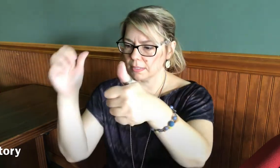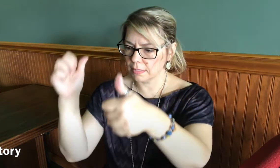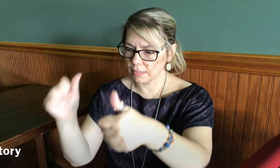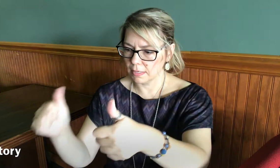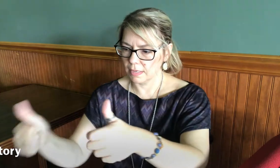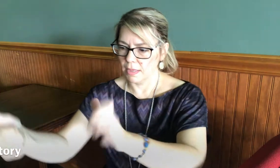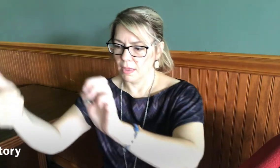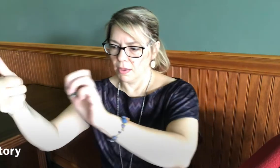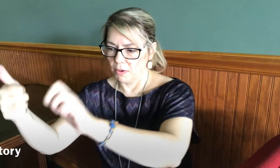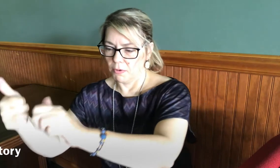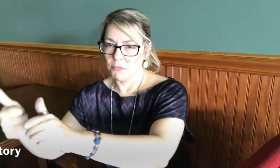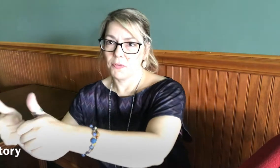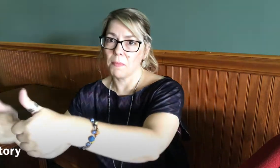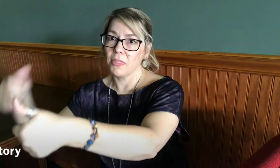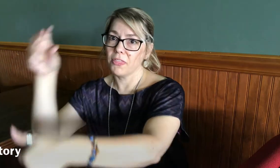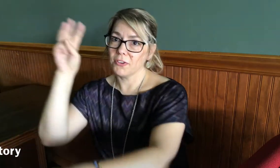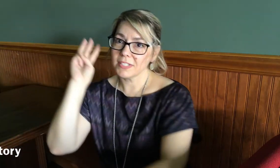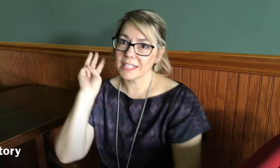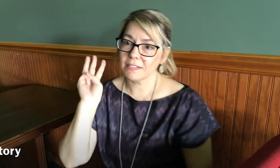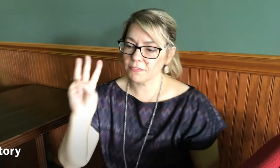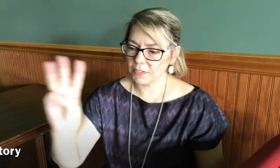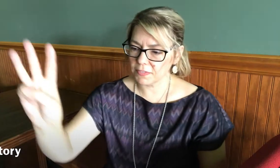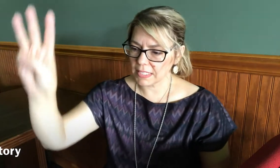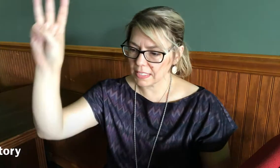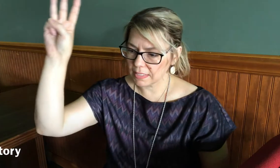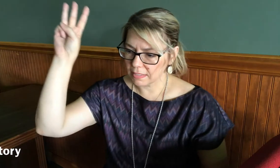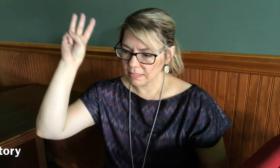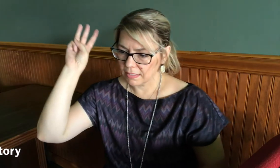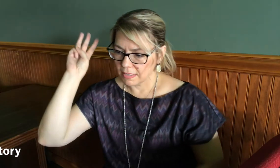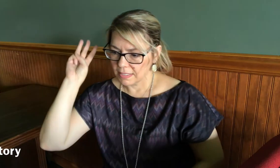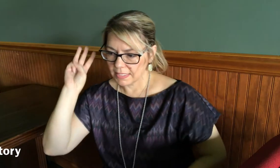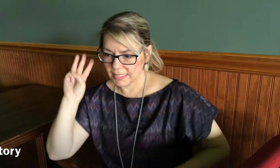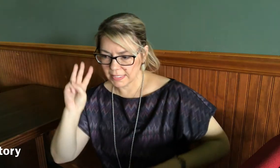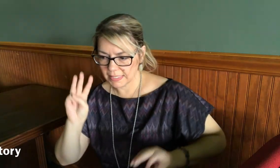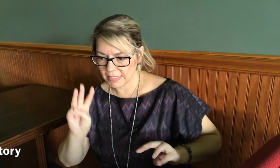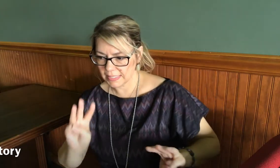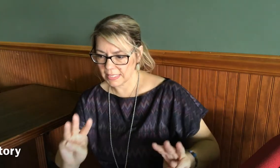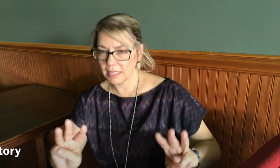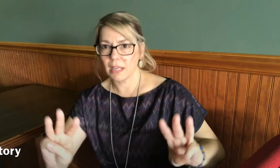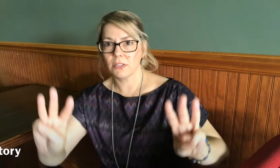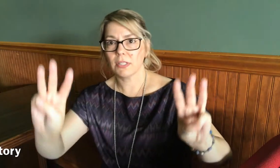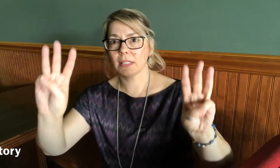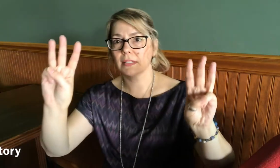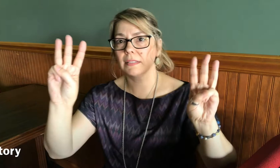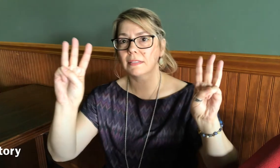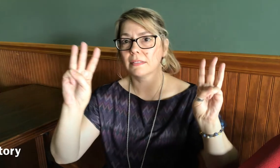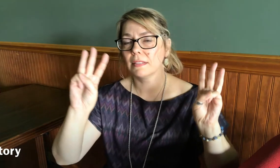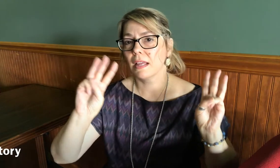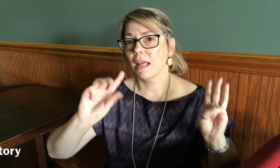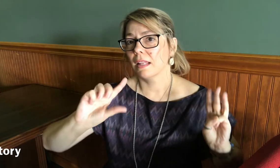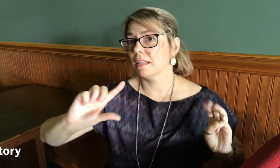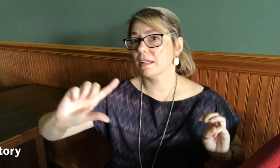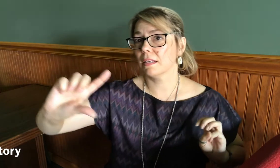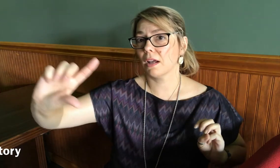from 1350 to 1600 Leonardo